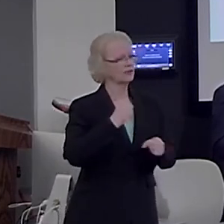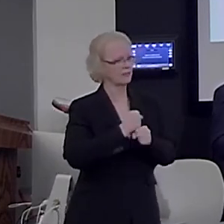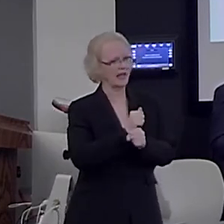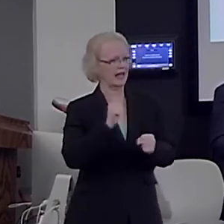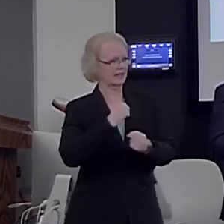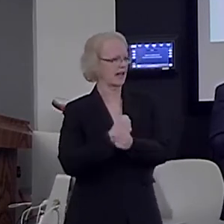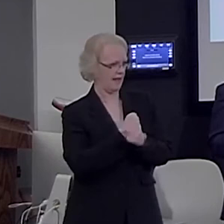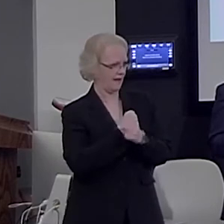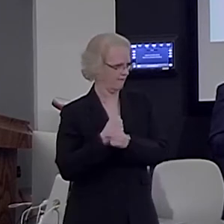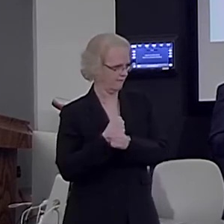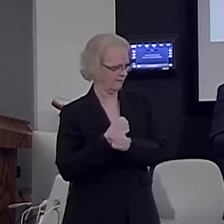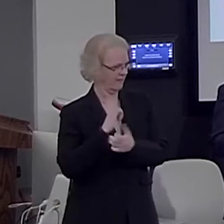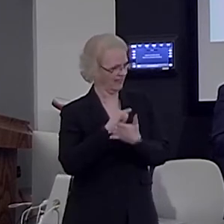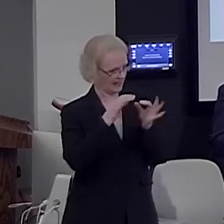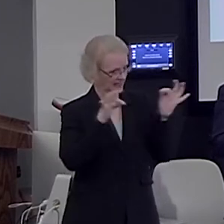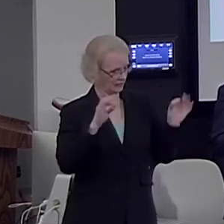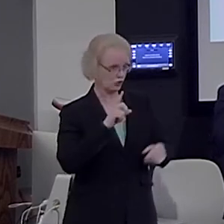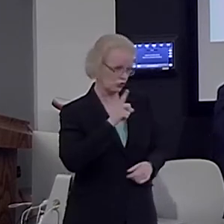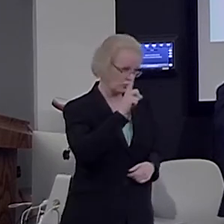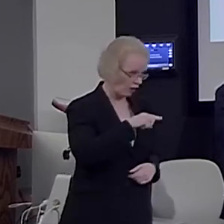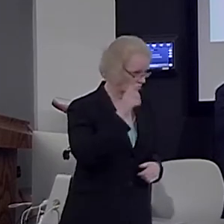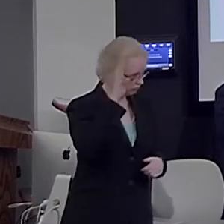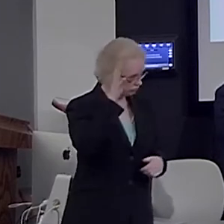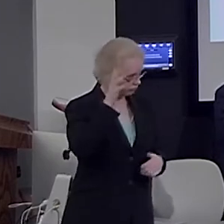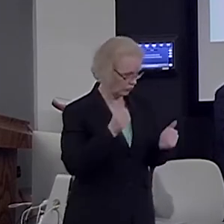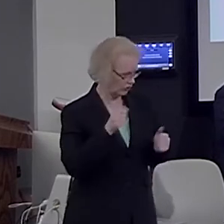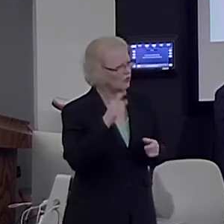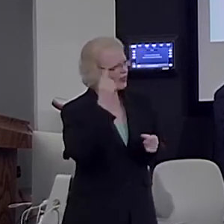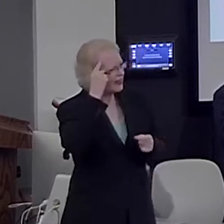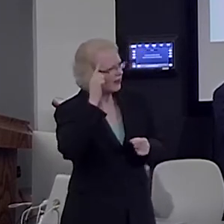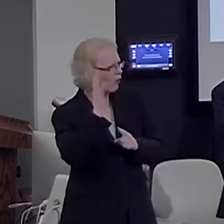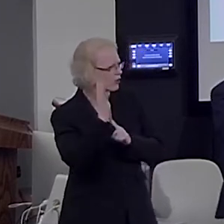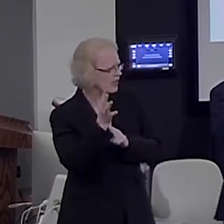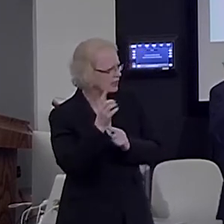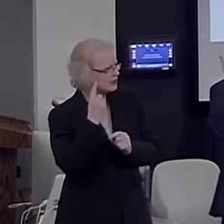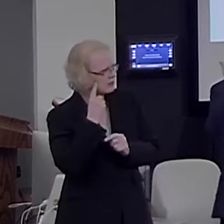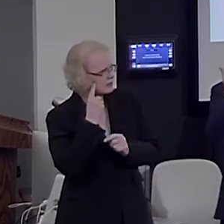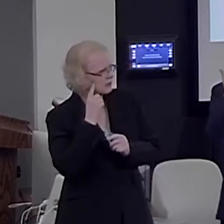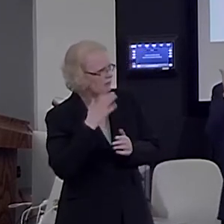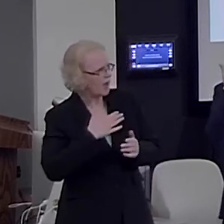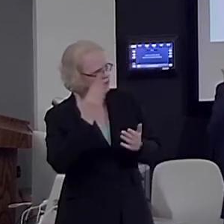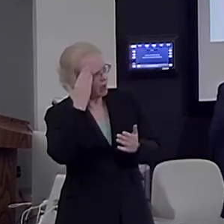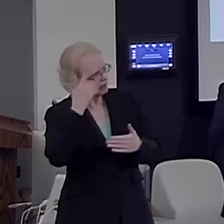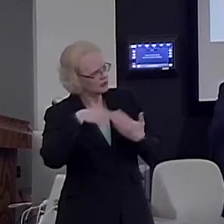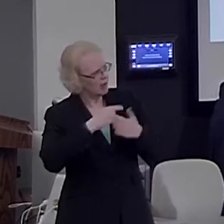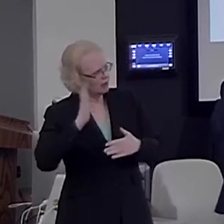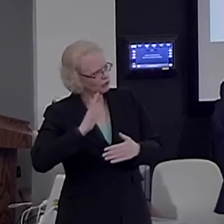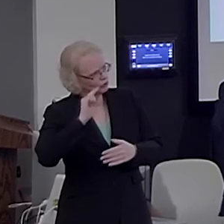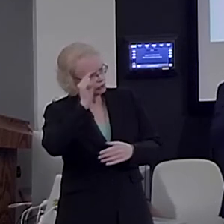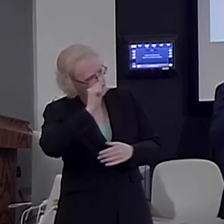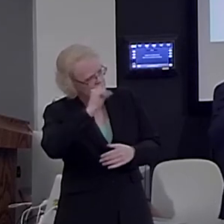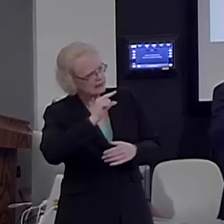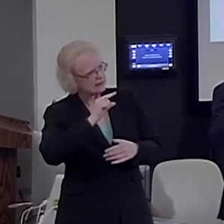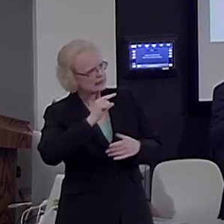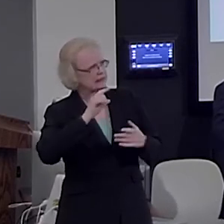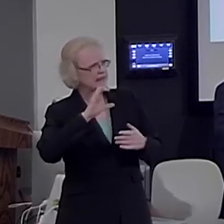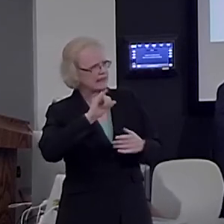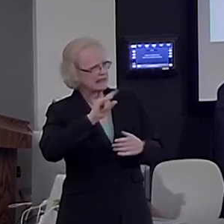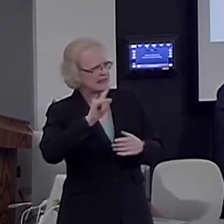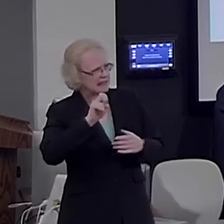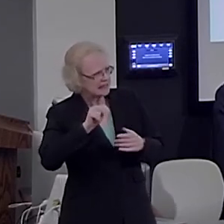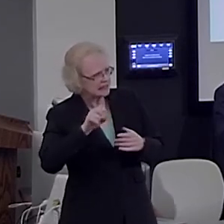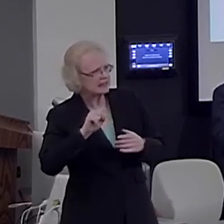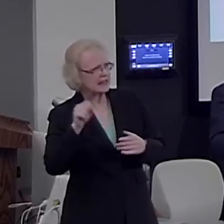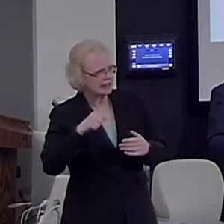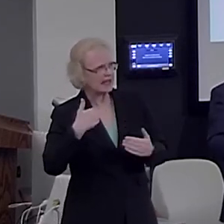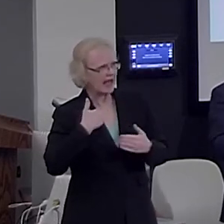True or false? You can think for four seconds, your knowledge of Greece, citizens. Yes, there were